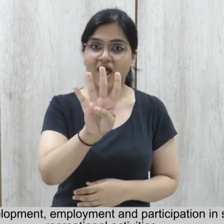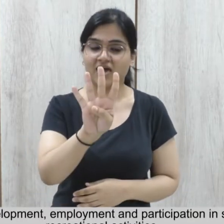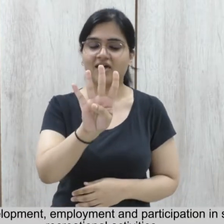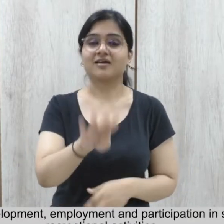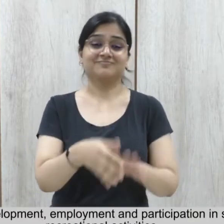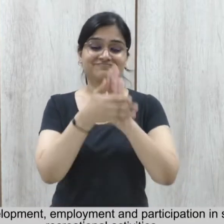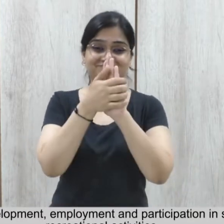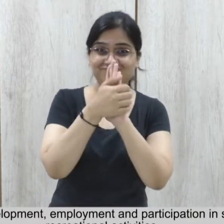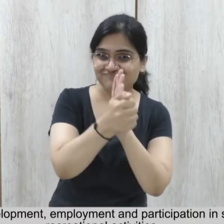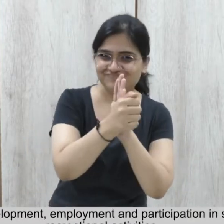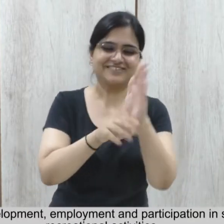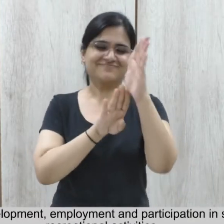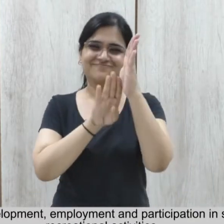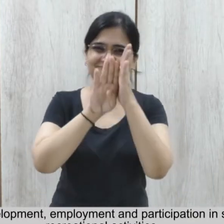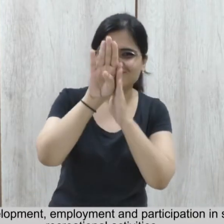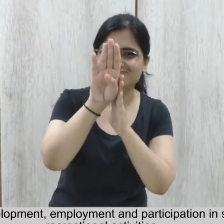Promoting skill development